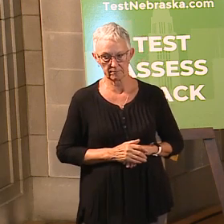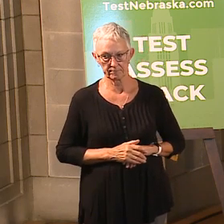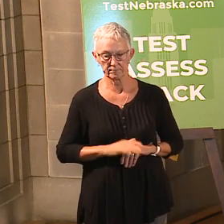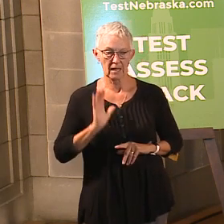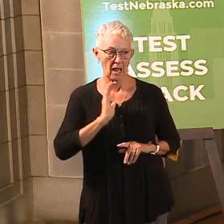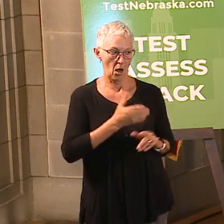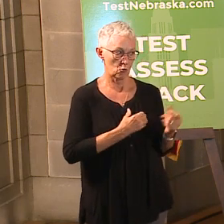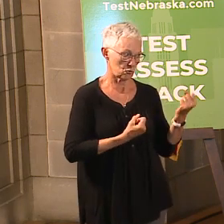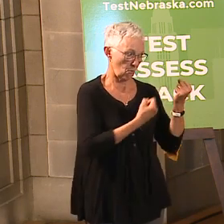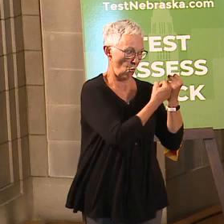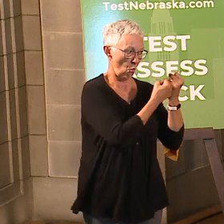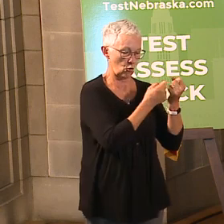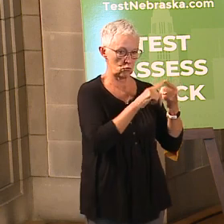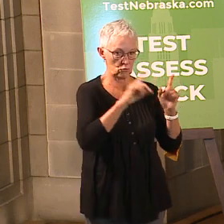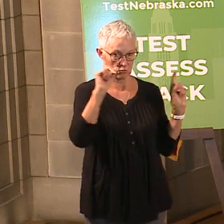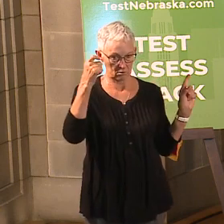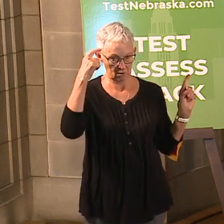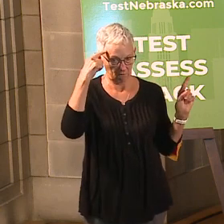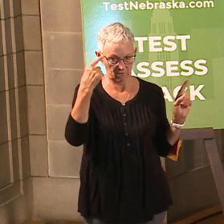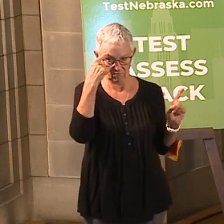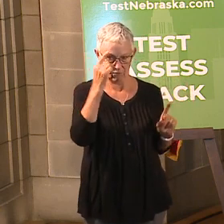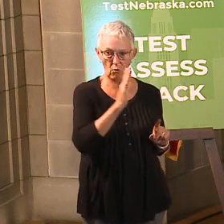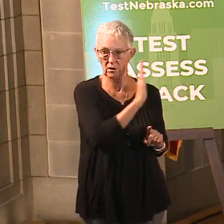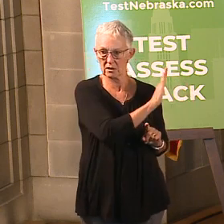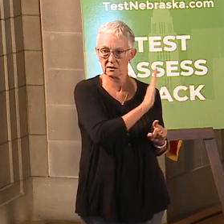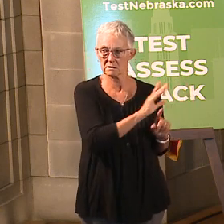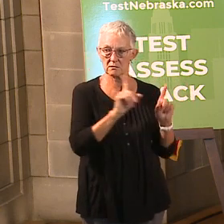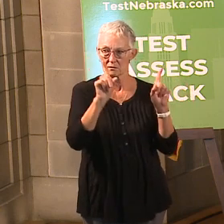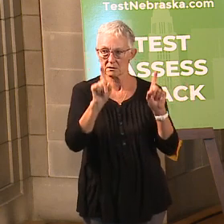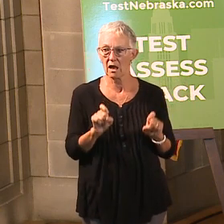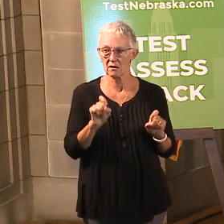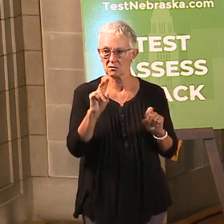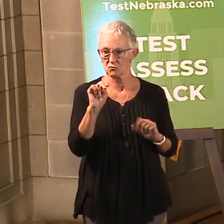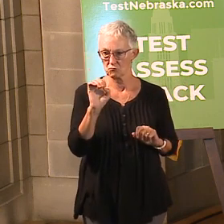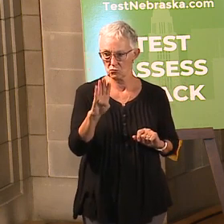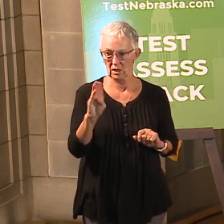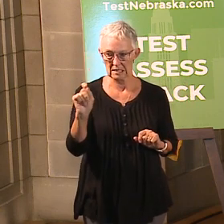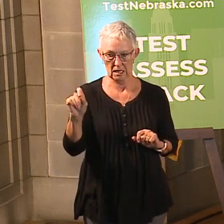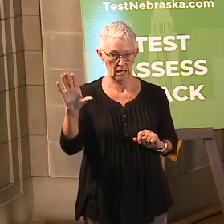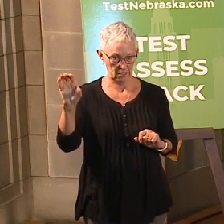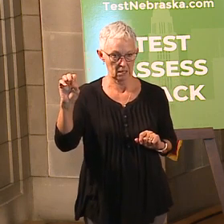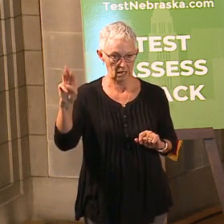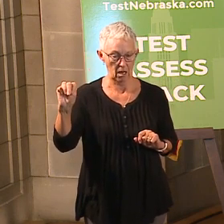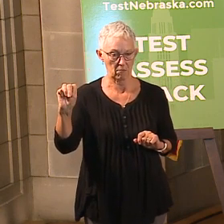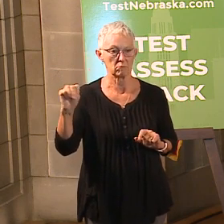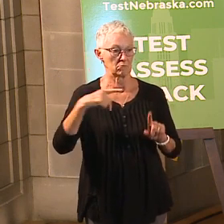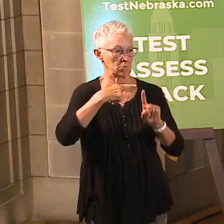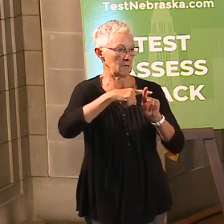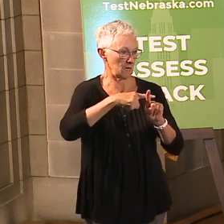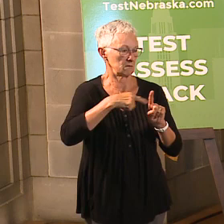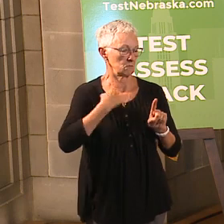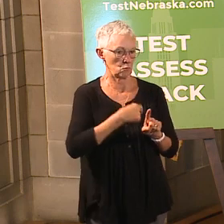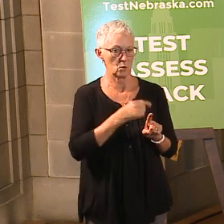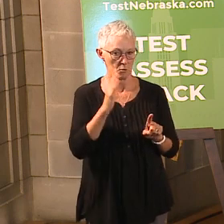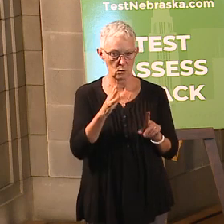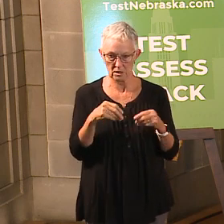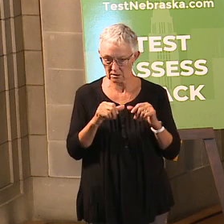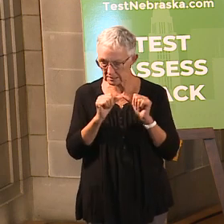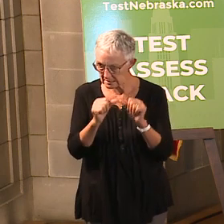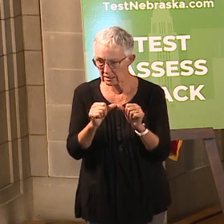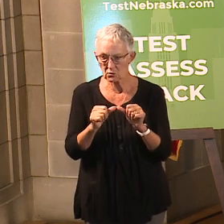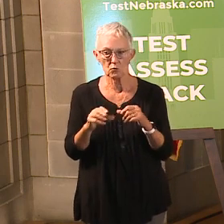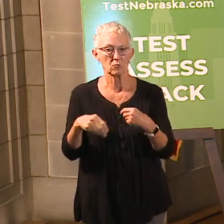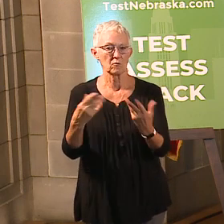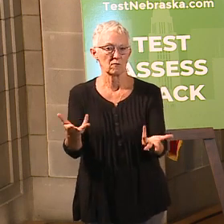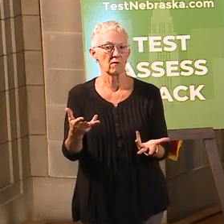-19 testing and tracking efforts will continue, as will our annual vaccination efforts for the upcoming flu season. We also